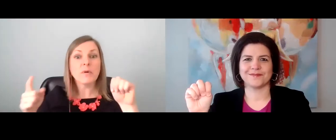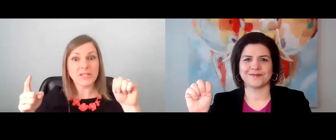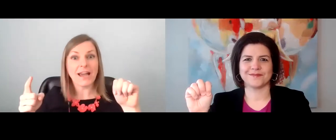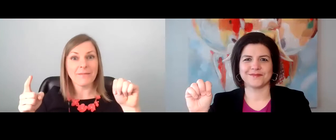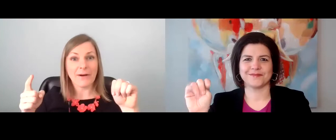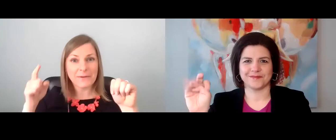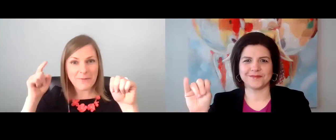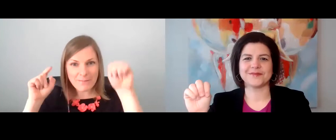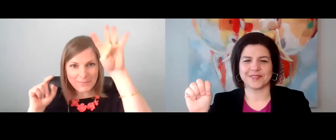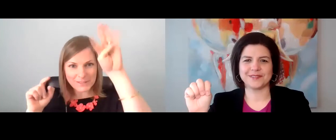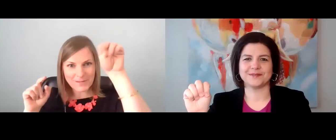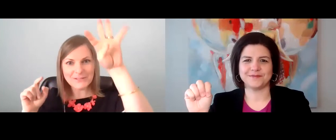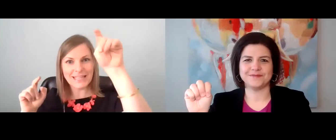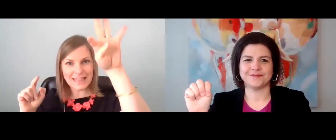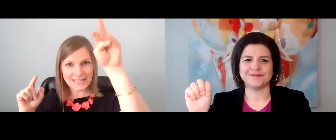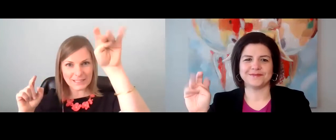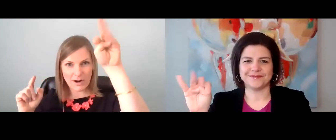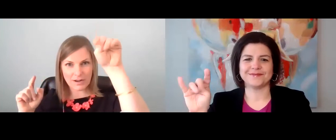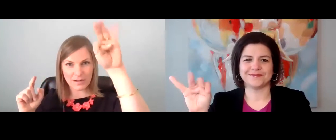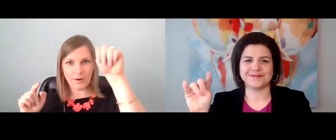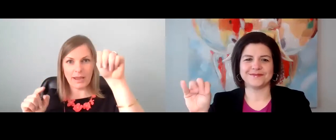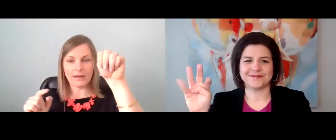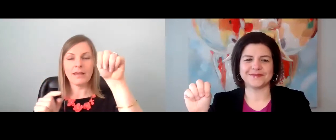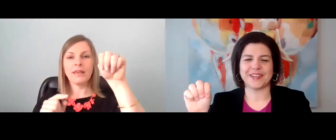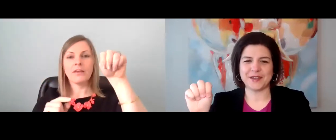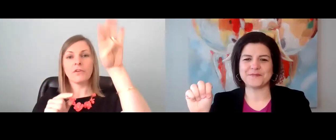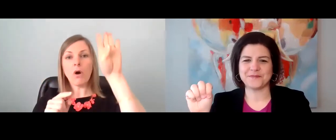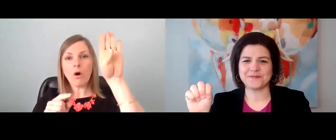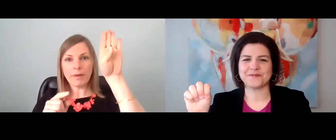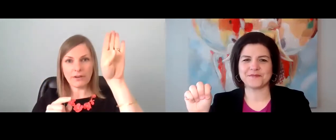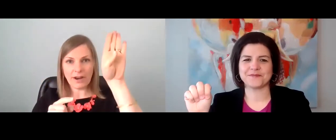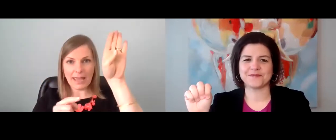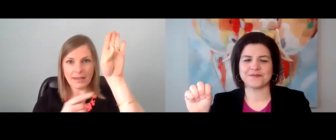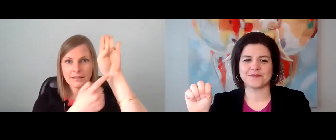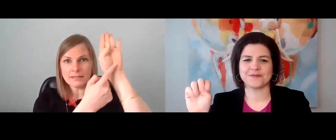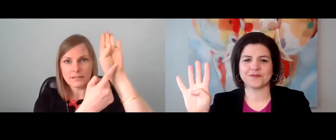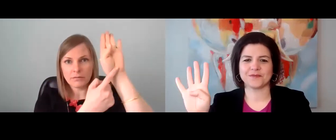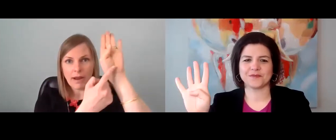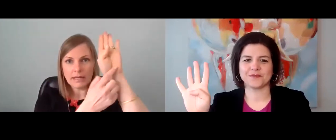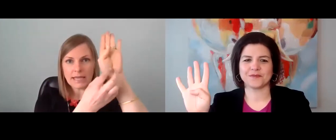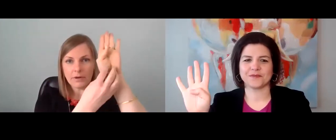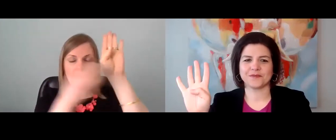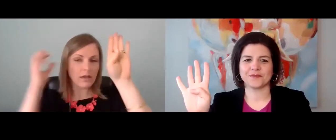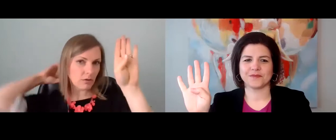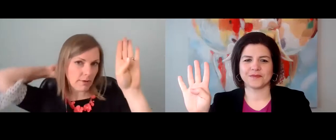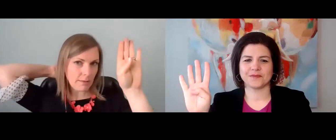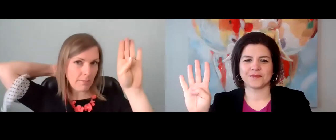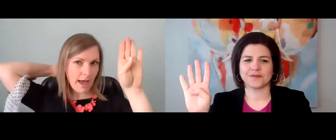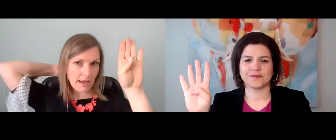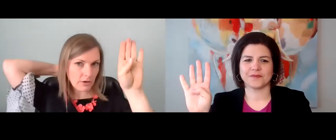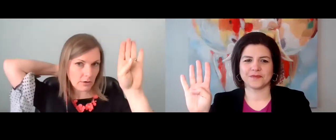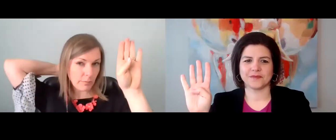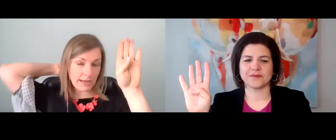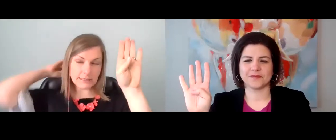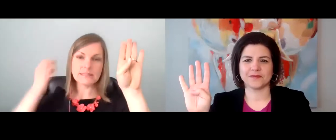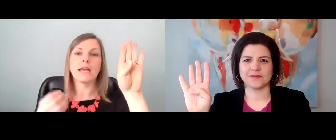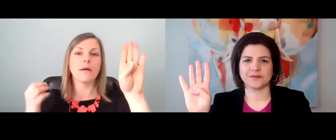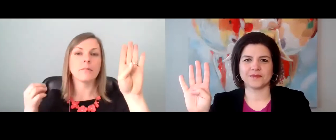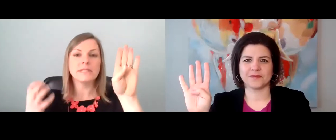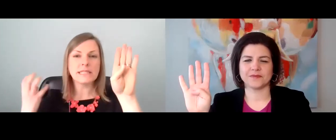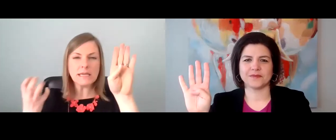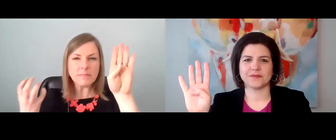That's what we're talking about. We want people to be using this part of their brain. You open your hand right down here, right by your